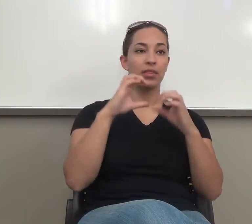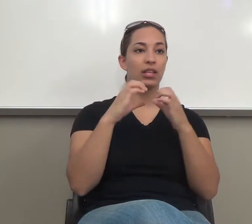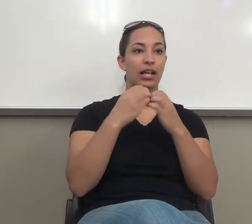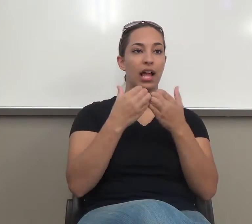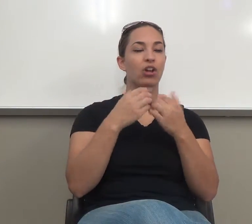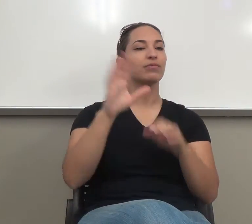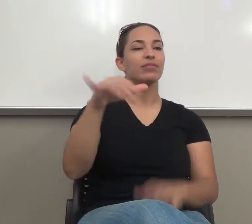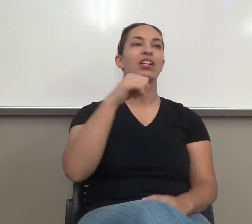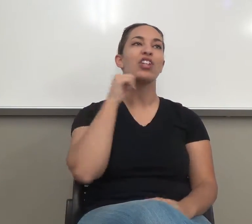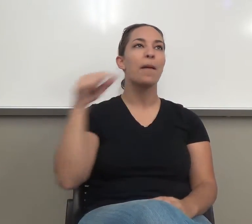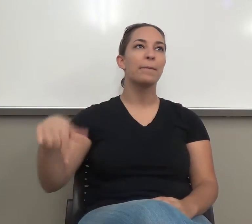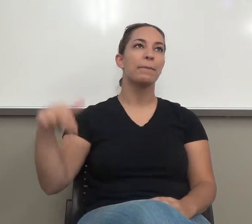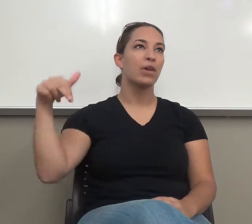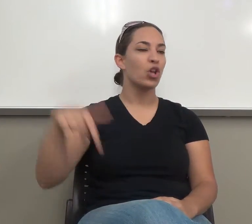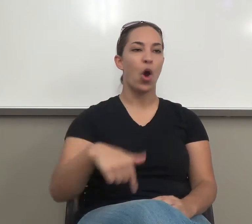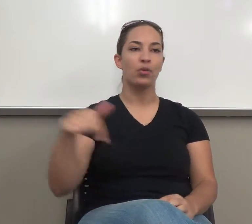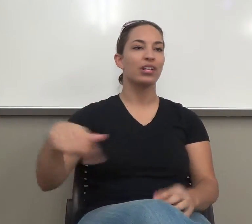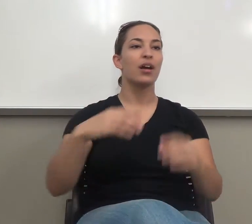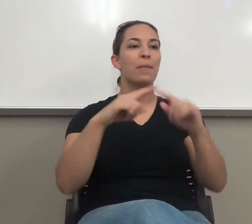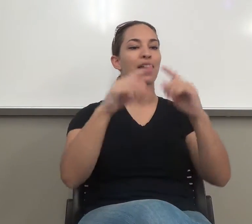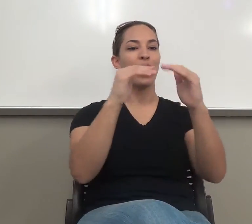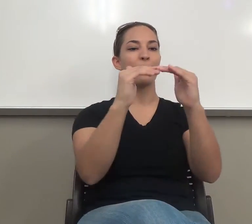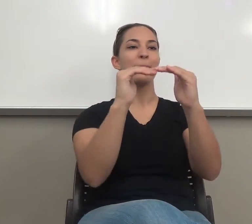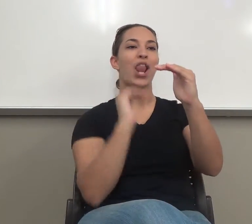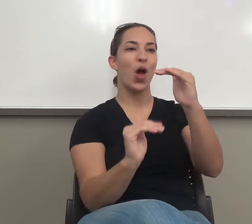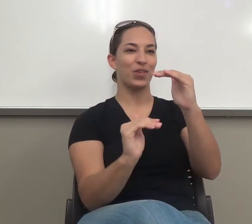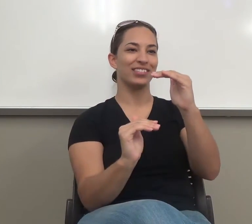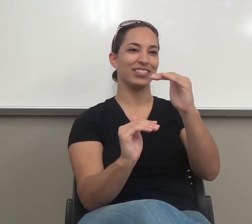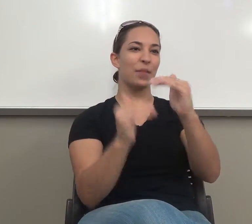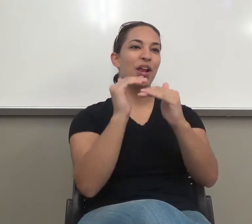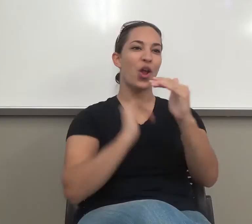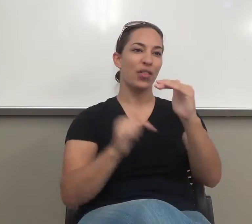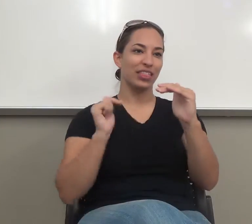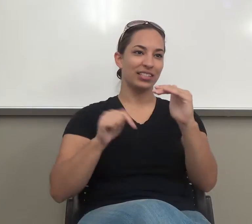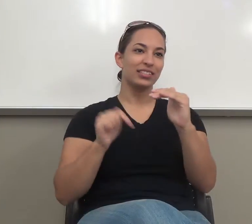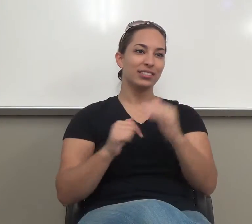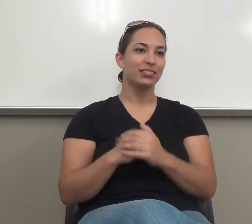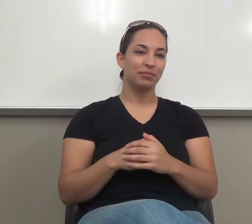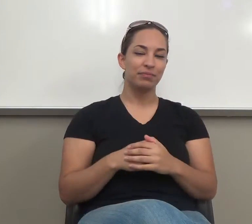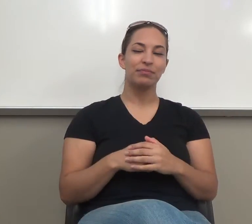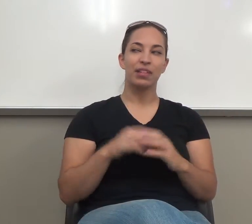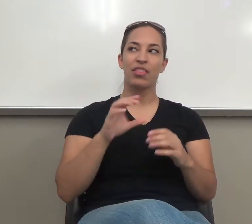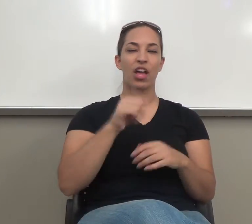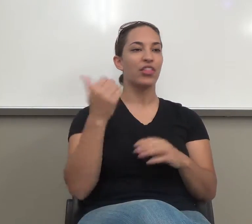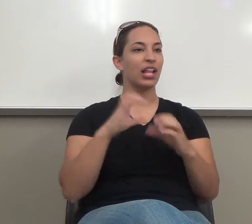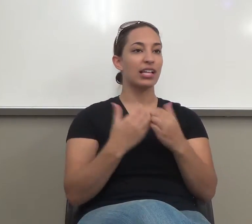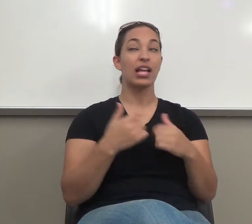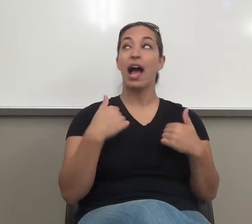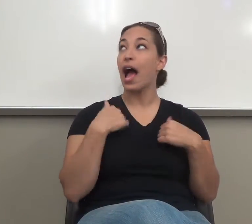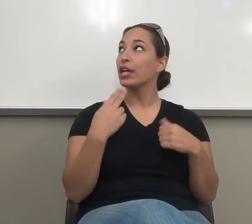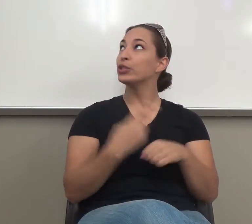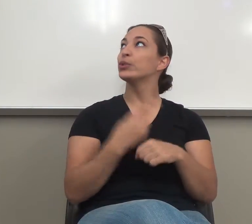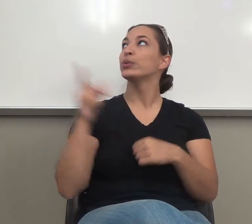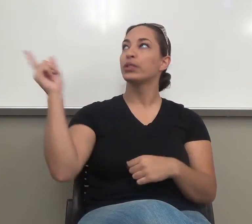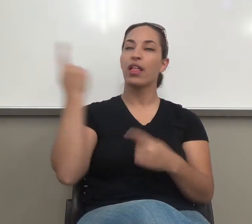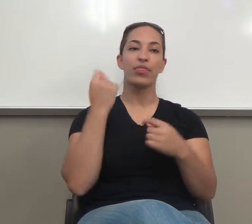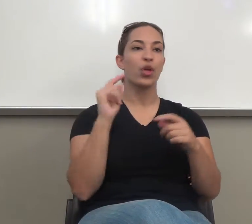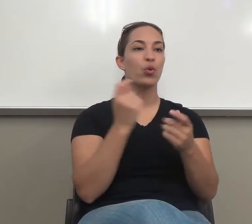English 321, if the teacher is using this author's book, the one I use is the Right Start Sentences to Paragraphs.